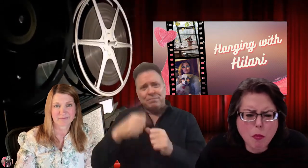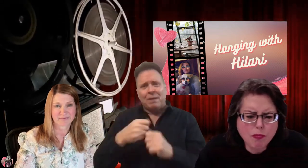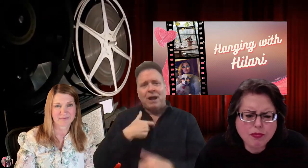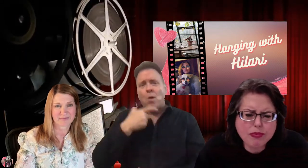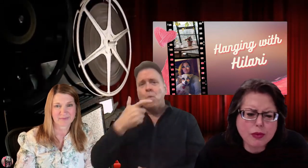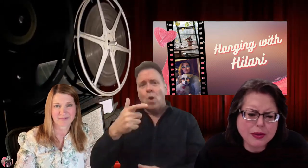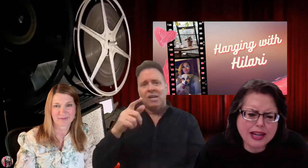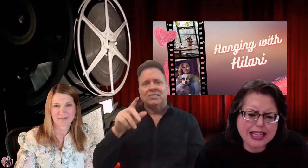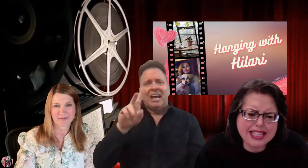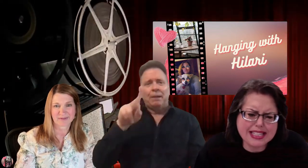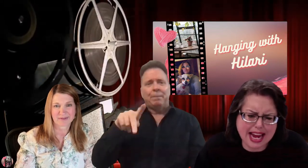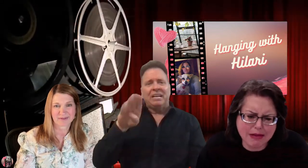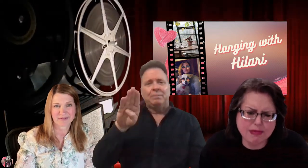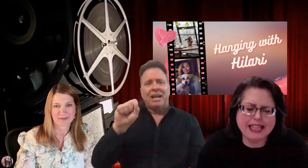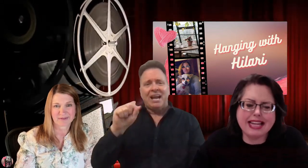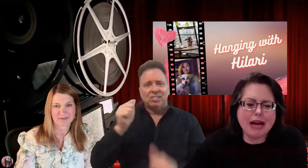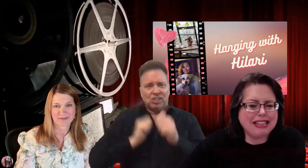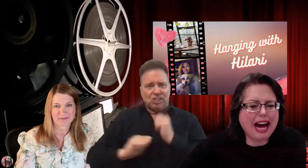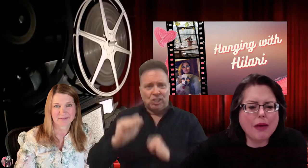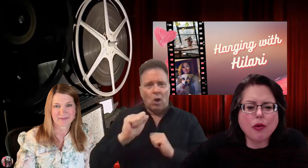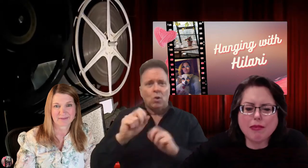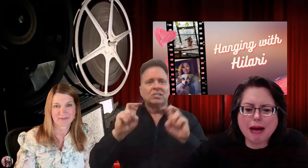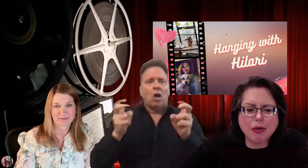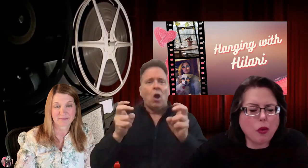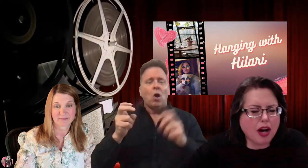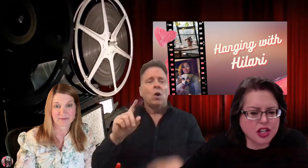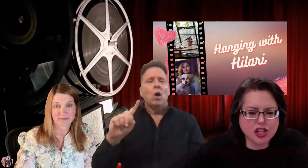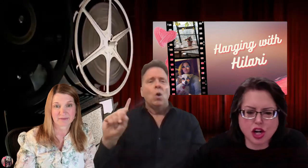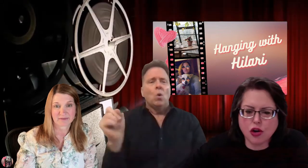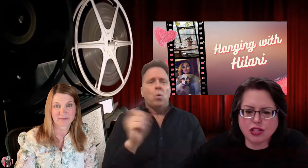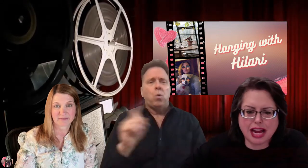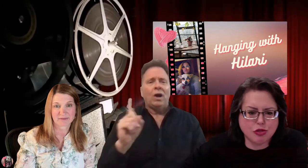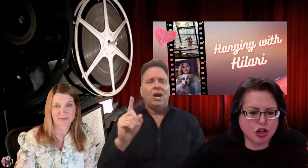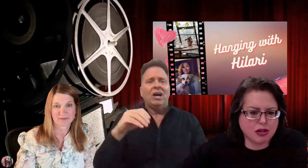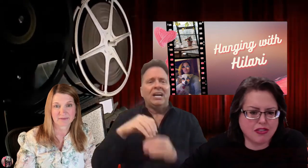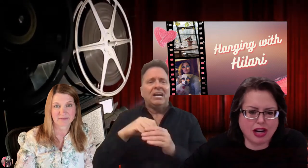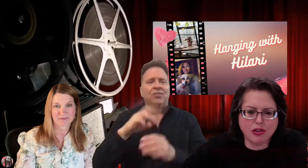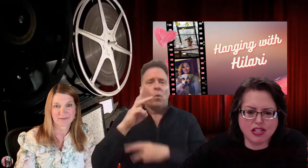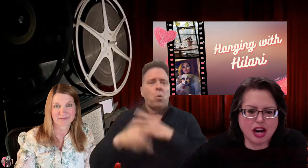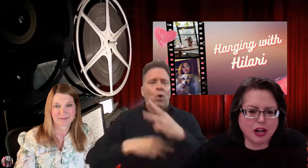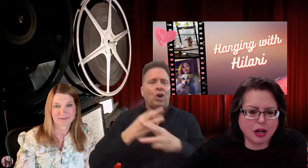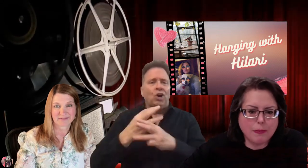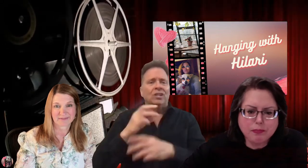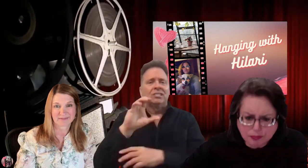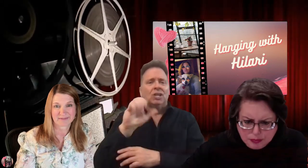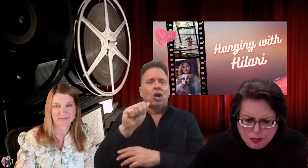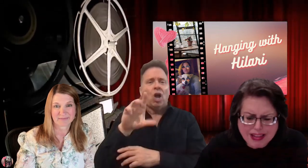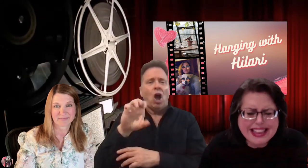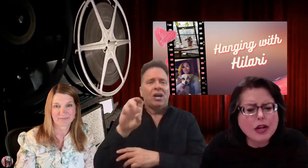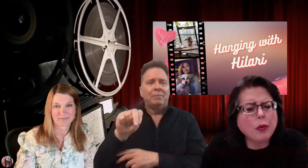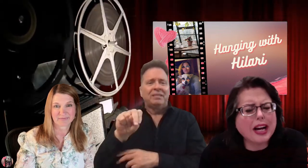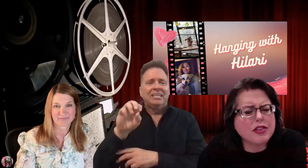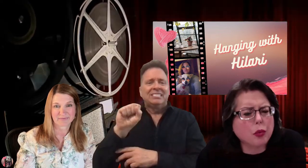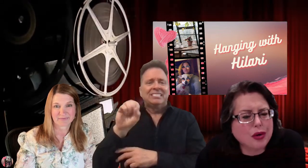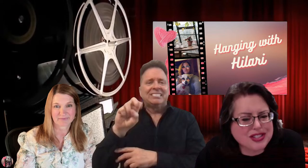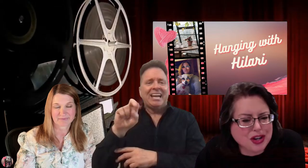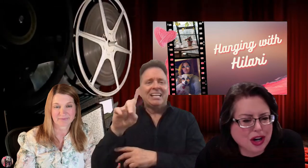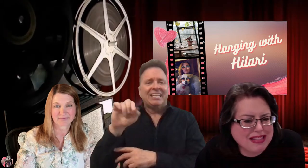And, we created these games. Because, I mean, I remember watching shows, game shows, whenever I was younger. Like, where in the world is Carmen